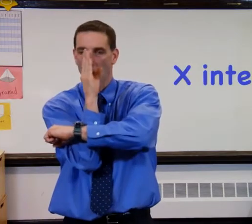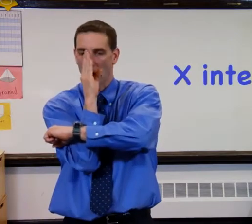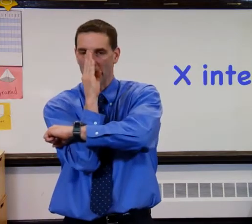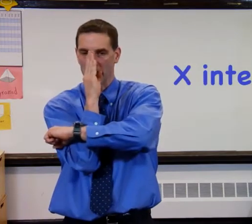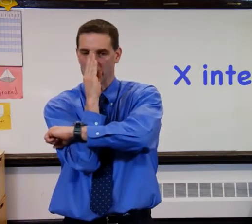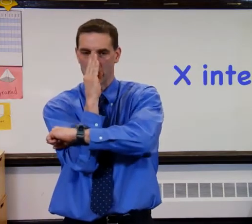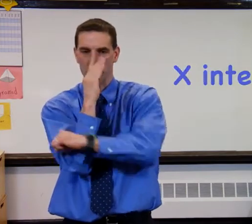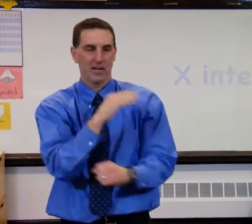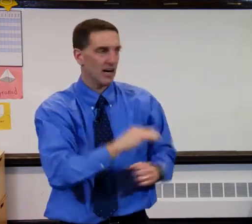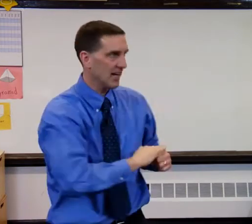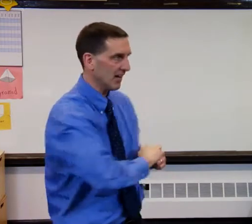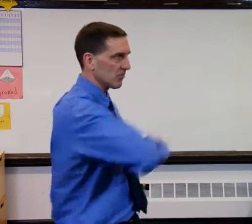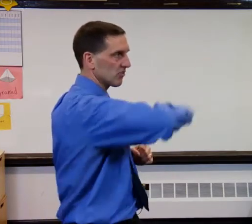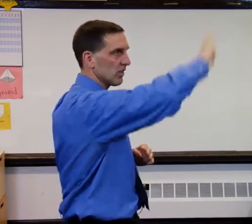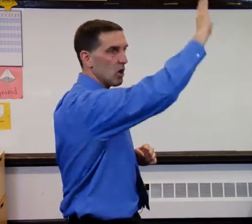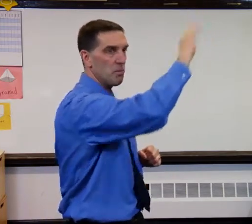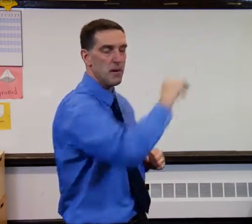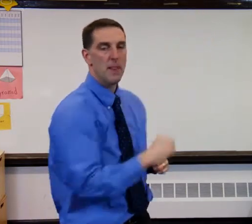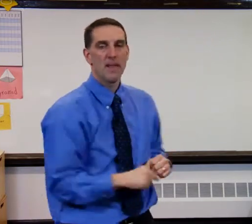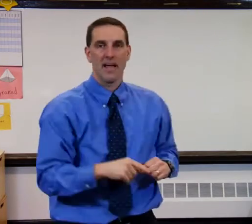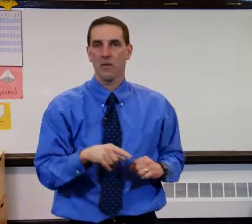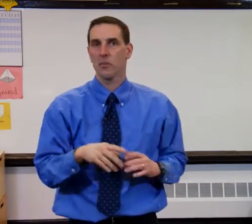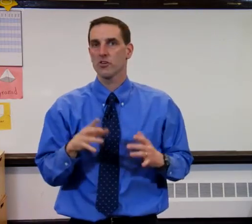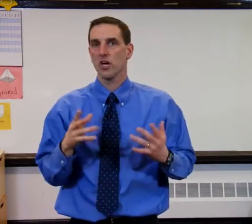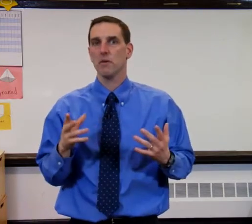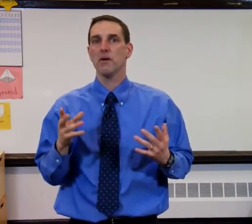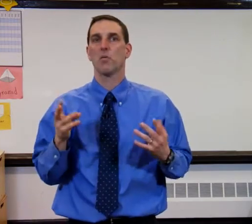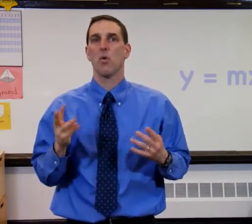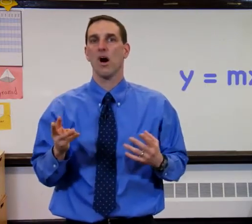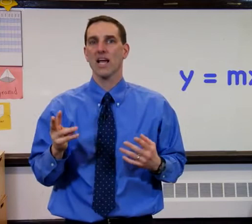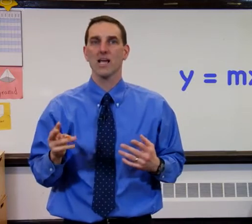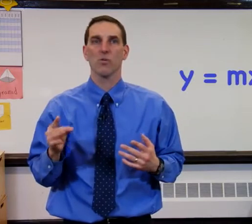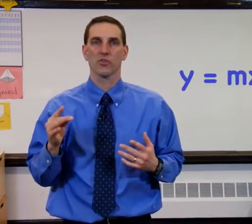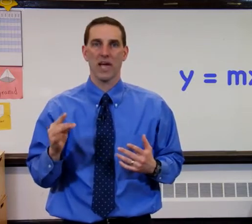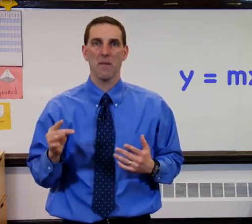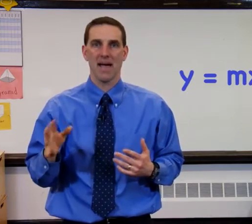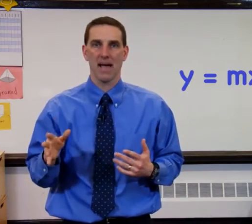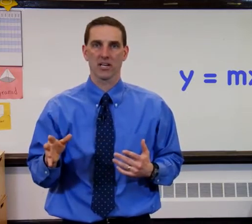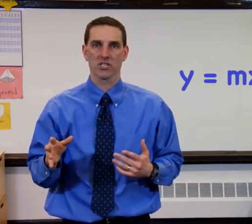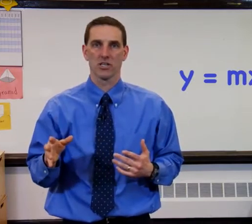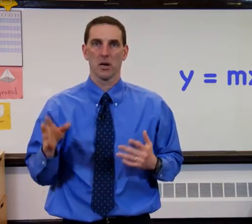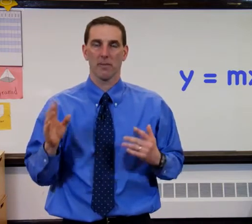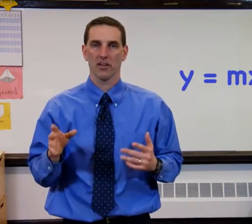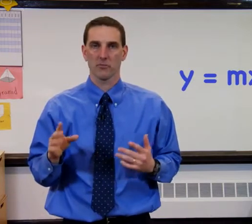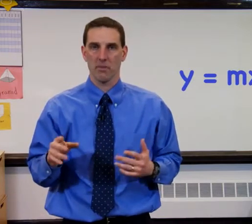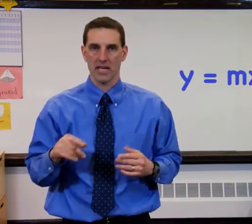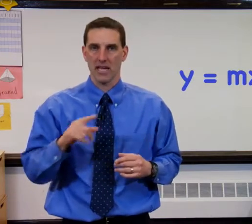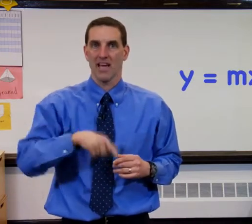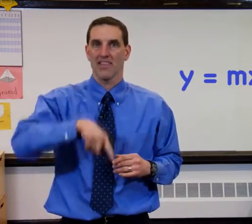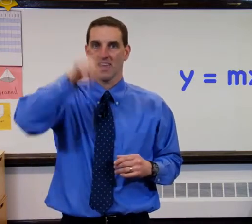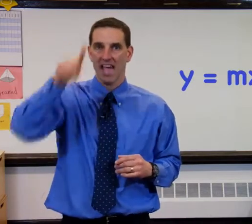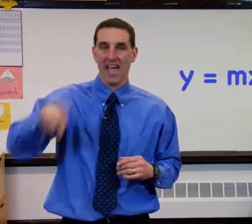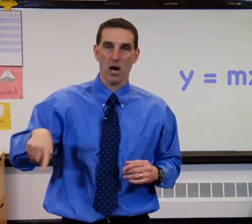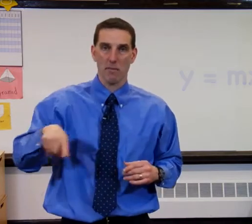y intercept. Again slope, and then when you talk about y equals mx plus b, the m,